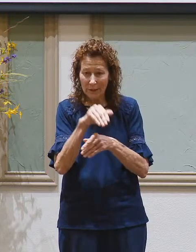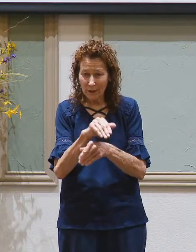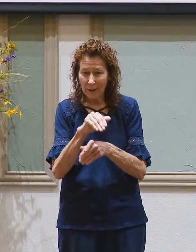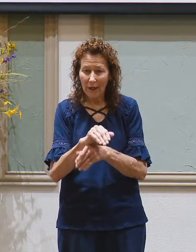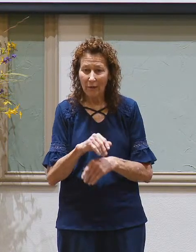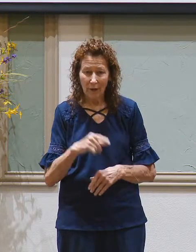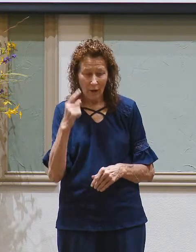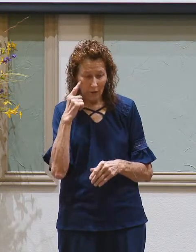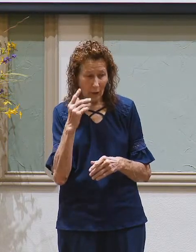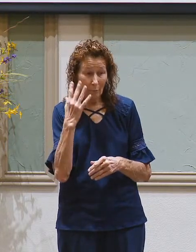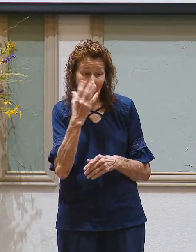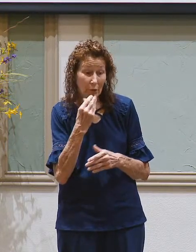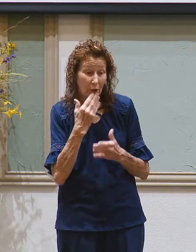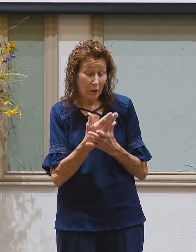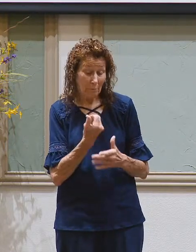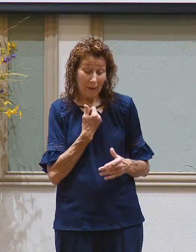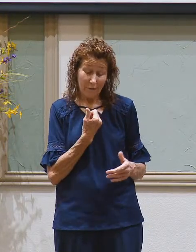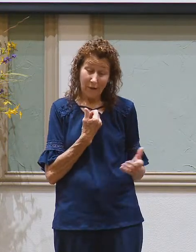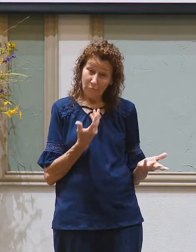I thought it was pretty good myself.